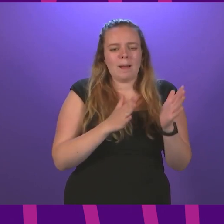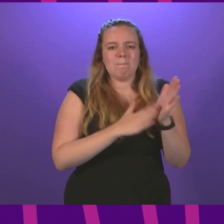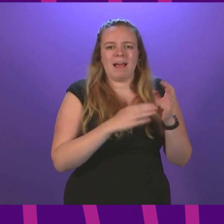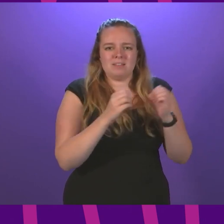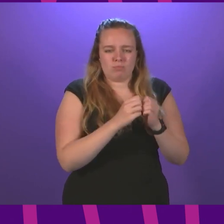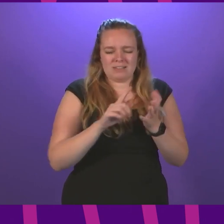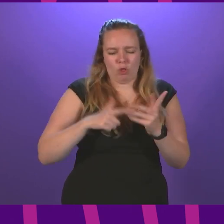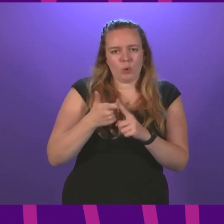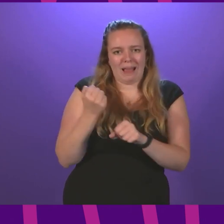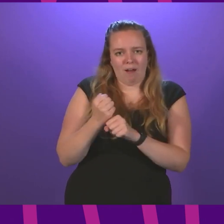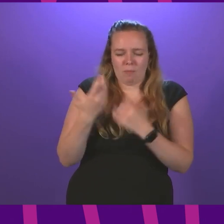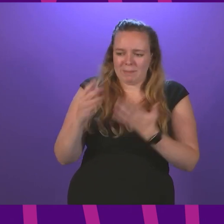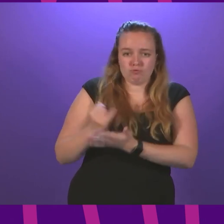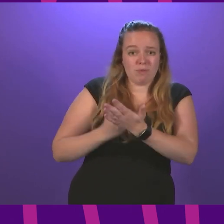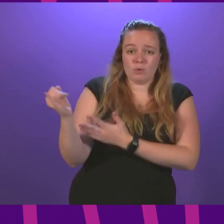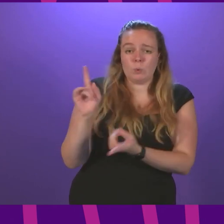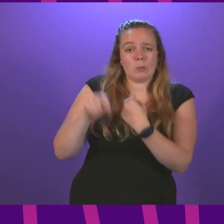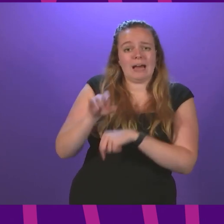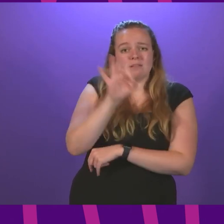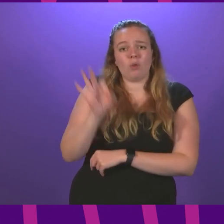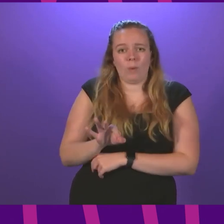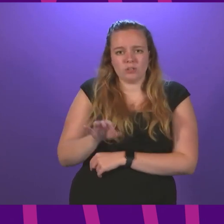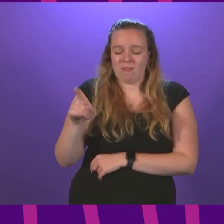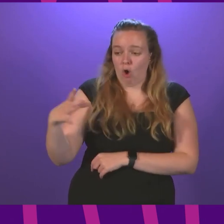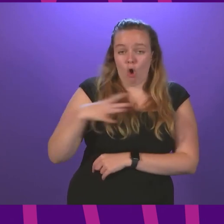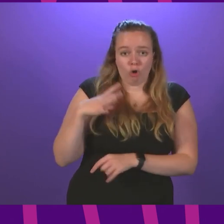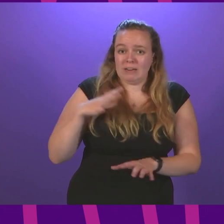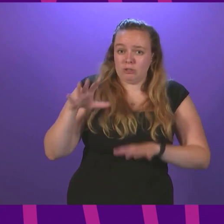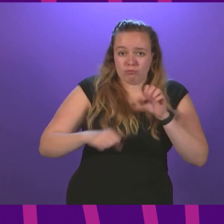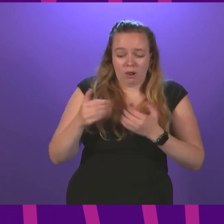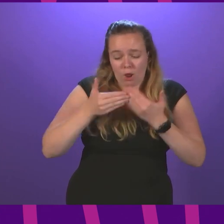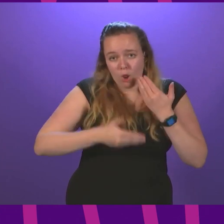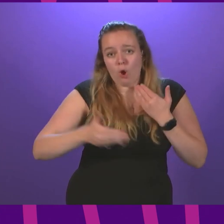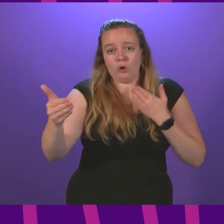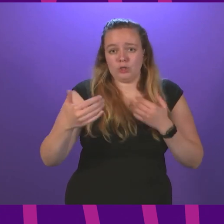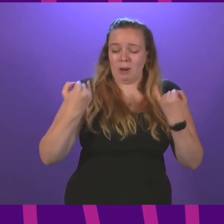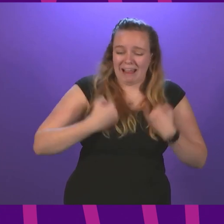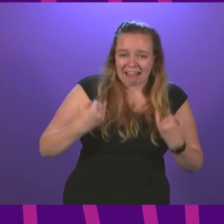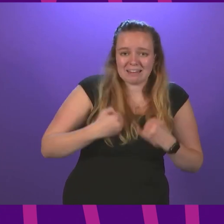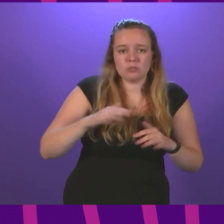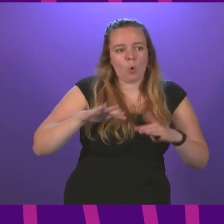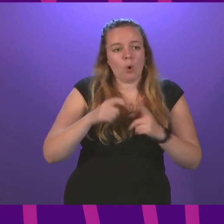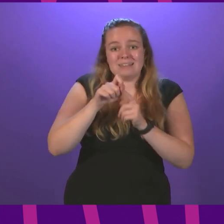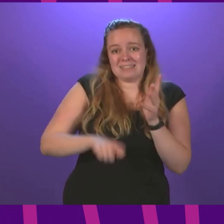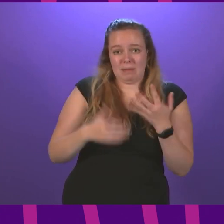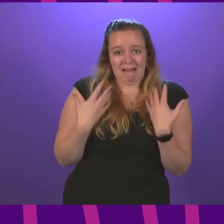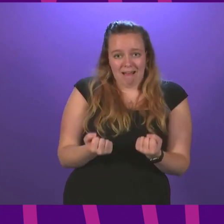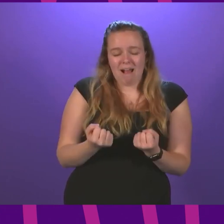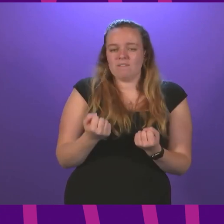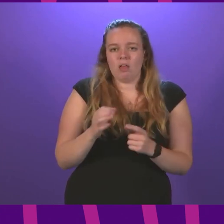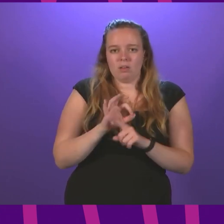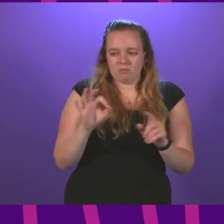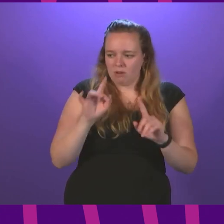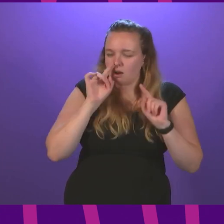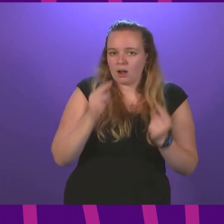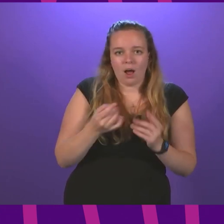and the UK government have refused to answer that question. They are already struggling with a long-term illness or a disability. They have no